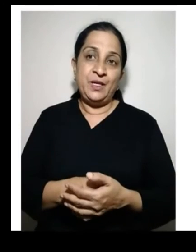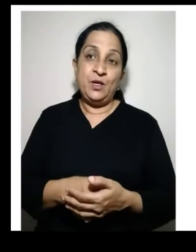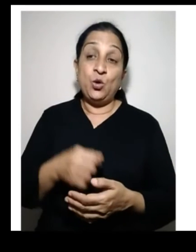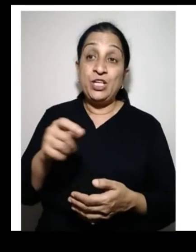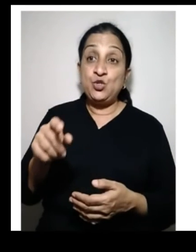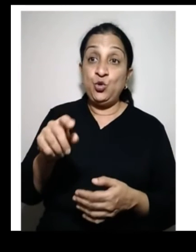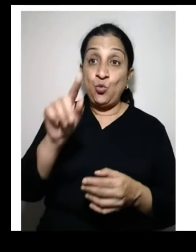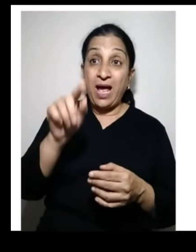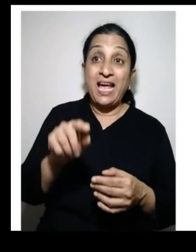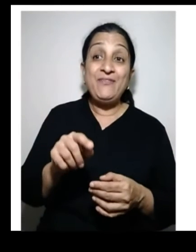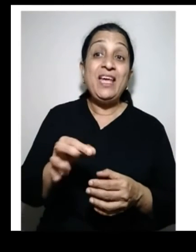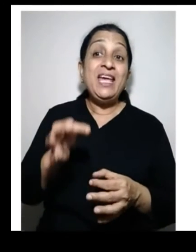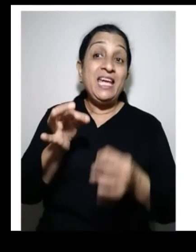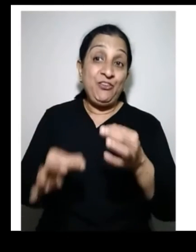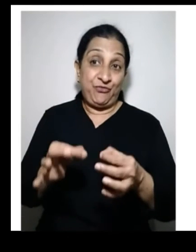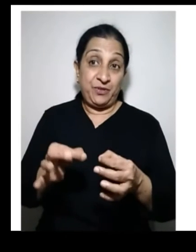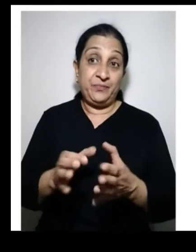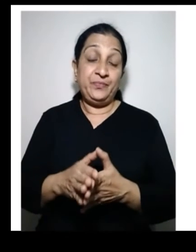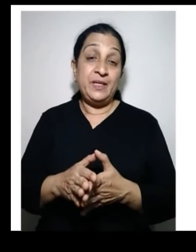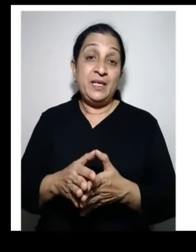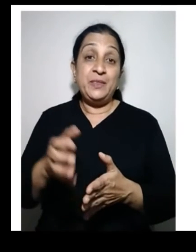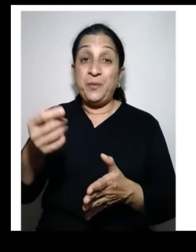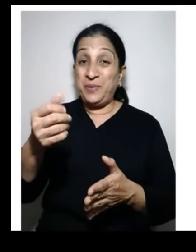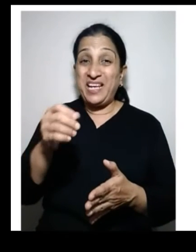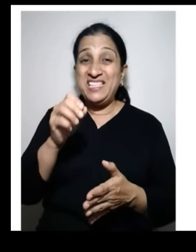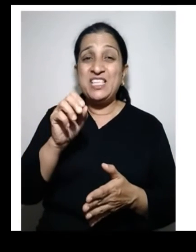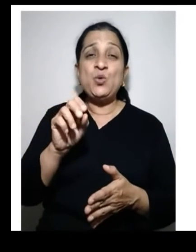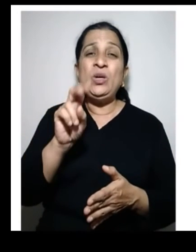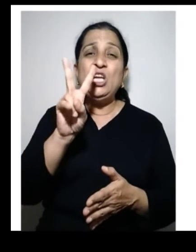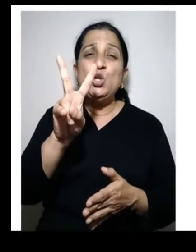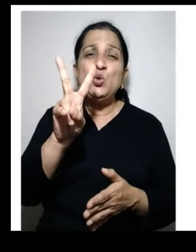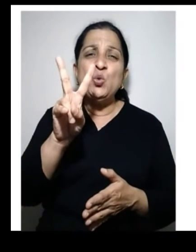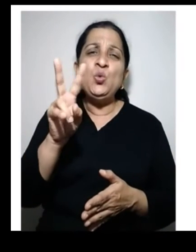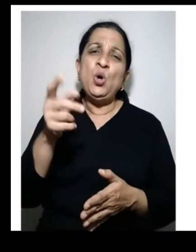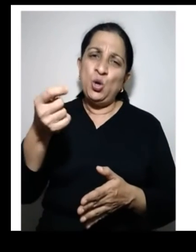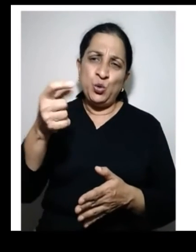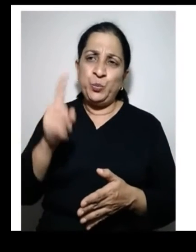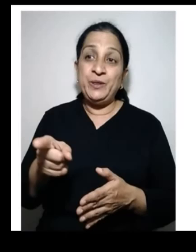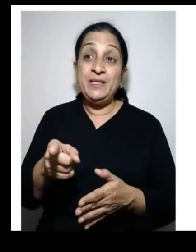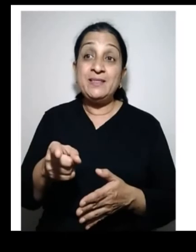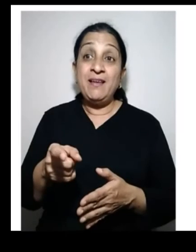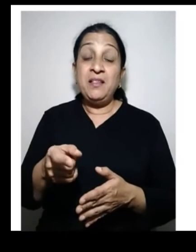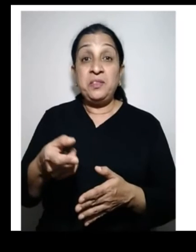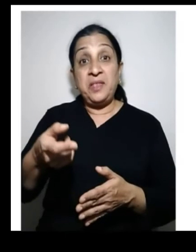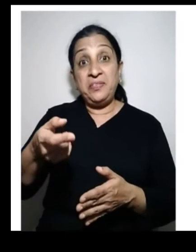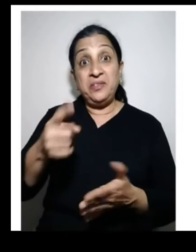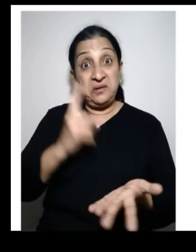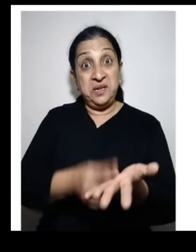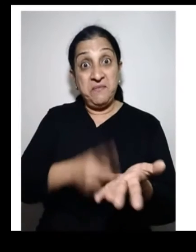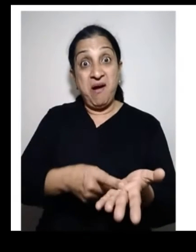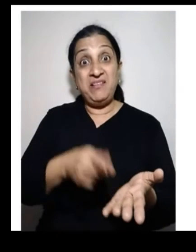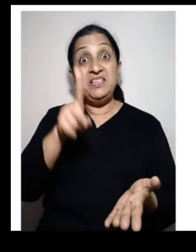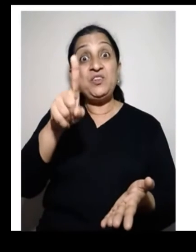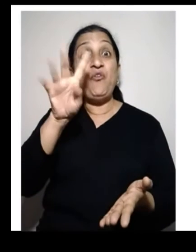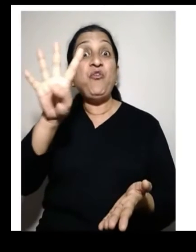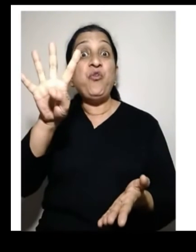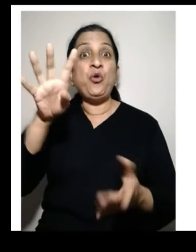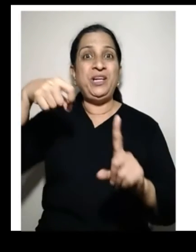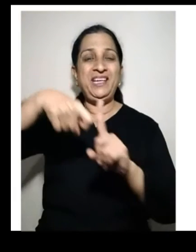that is demand with the price. If 2 kgs is the cost, then